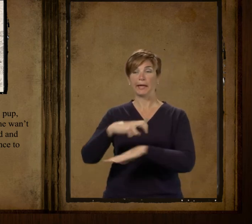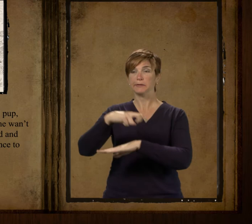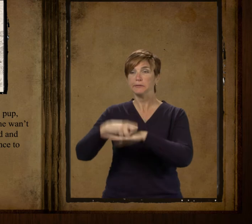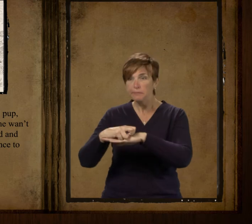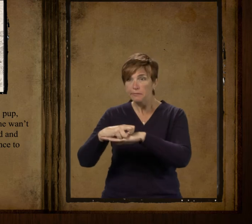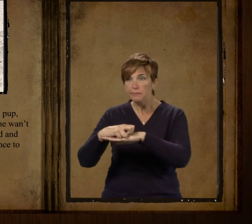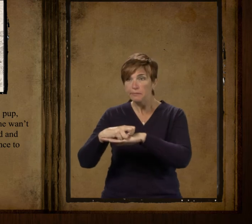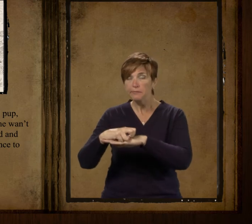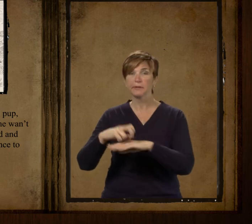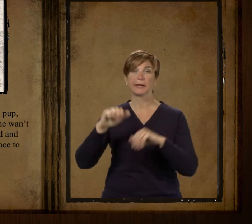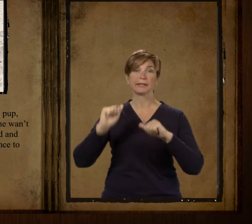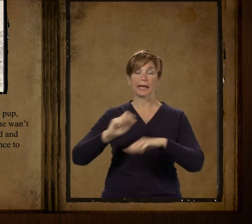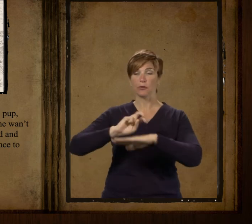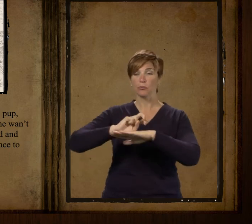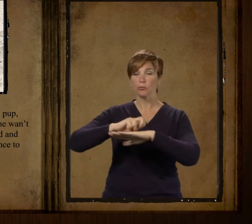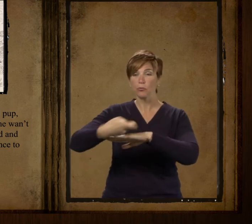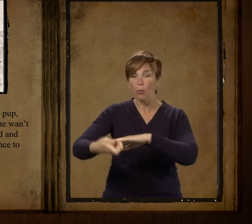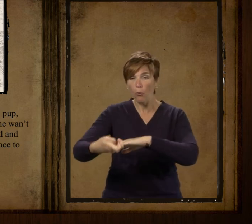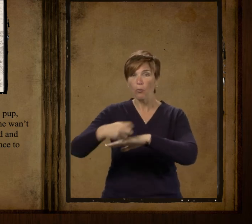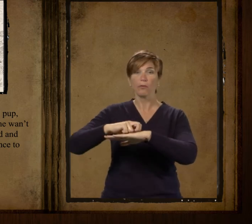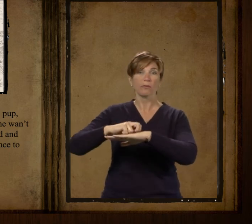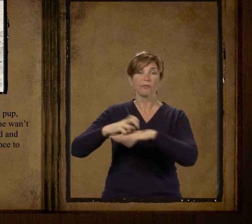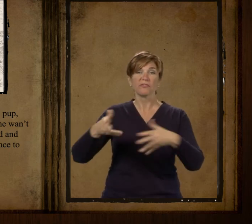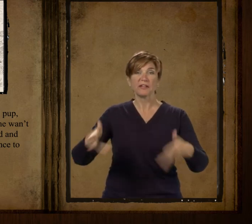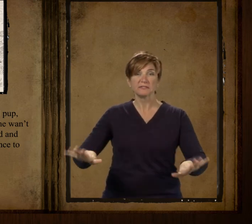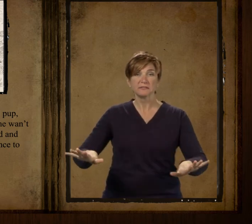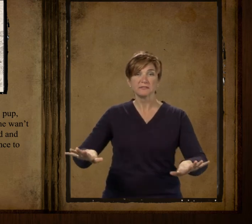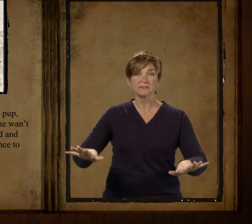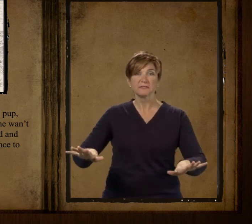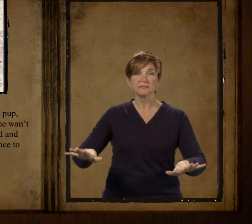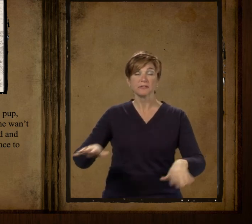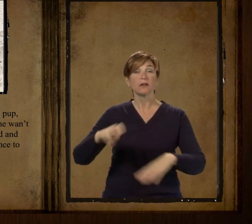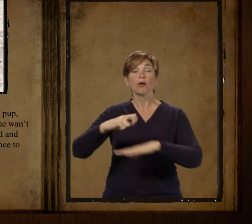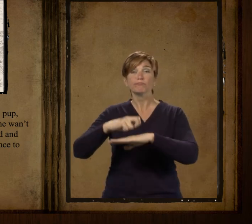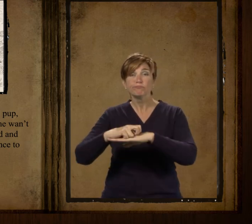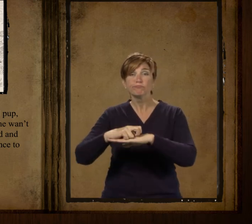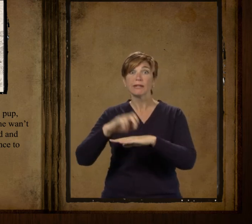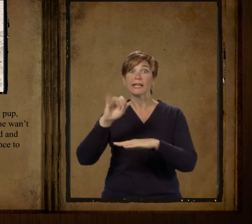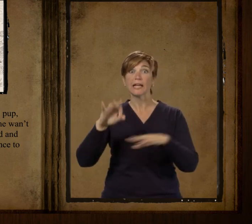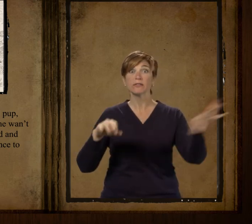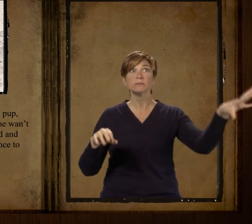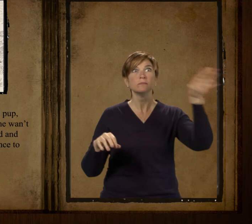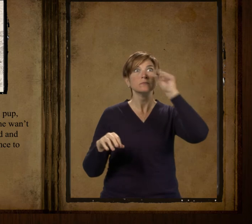sit around and look ornery and lay for a chance to steal something